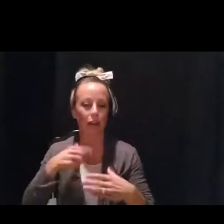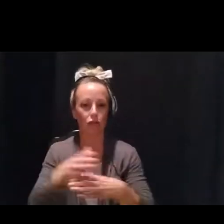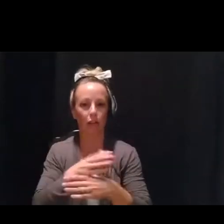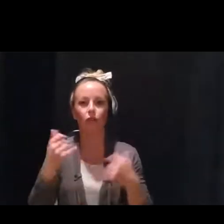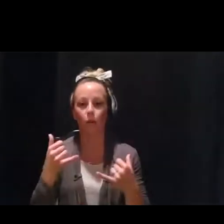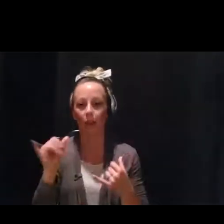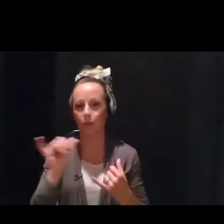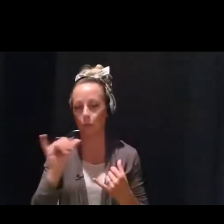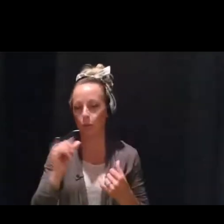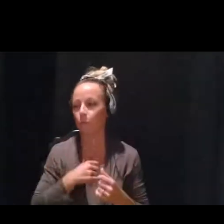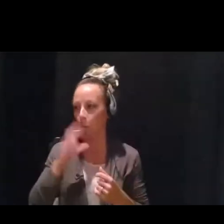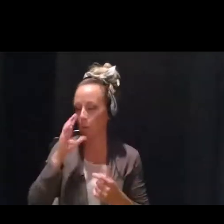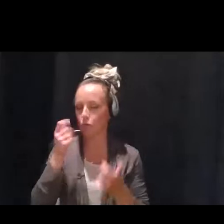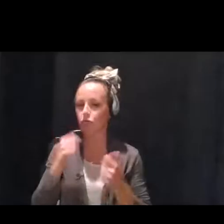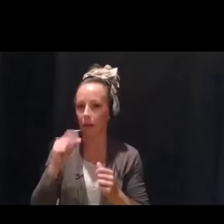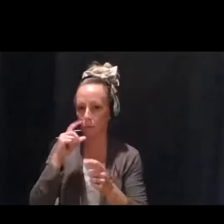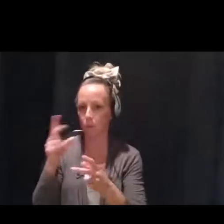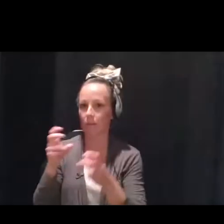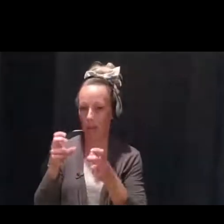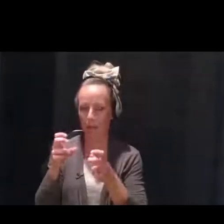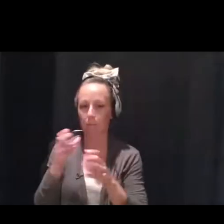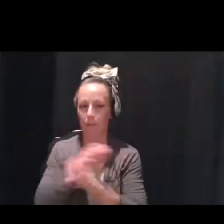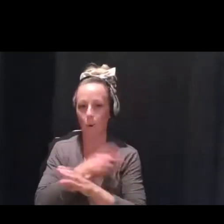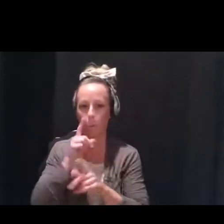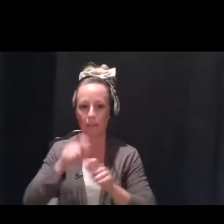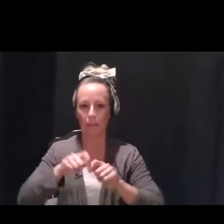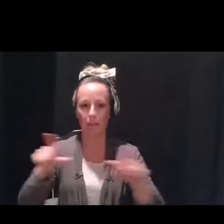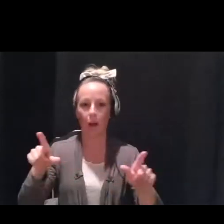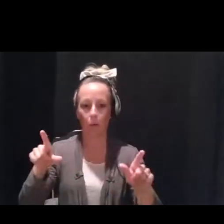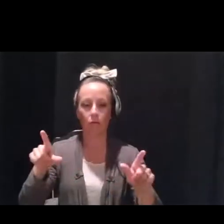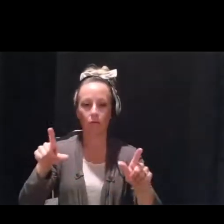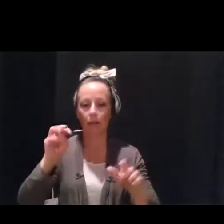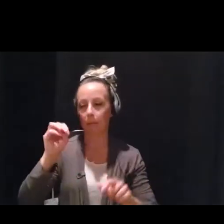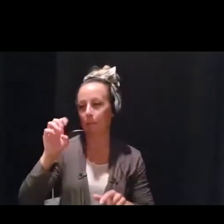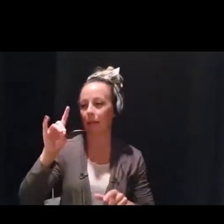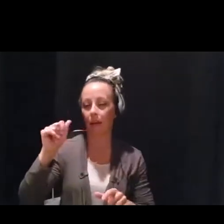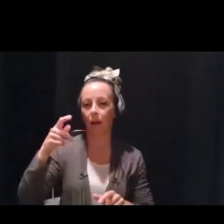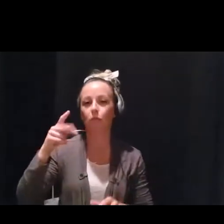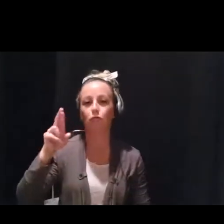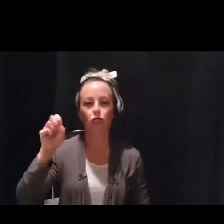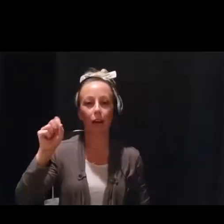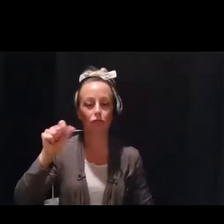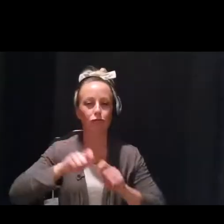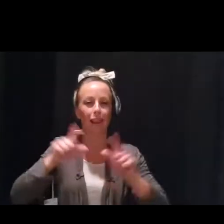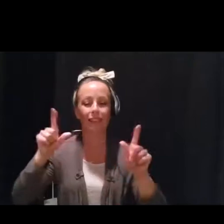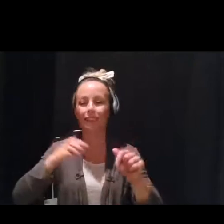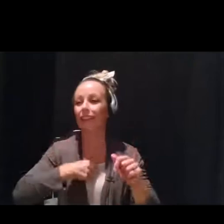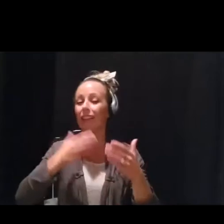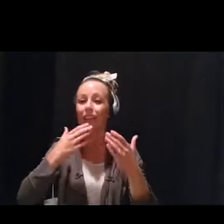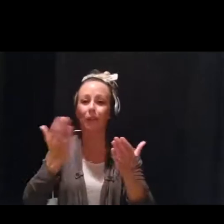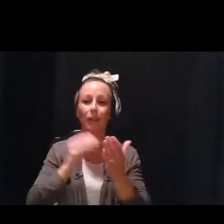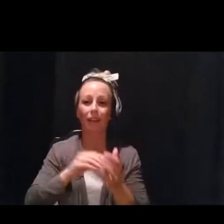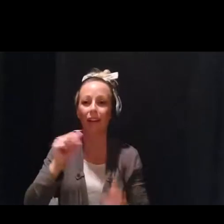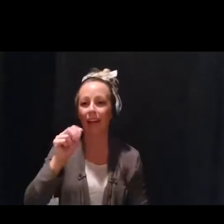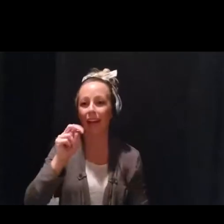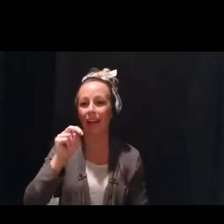Okay, we will try to get that from you before we send out the press release. So to the media on the call, we'll work on that. Thank you again, Anne, for joining us